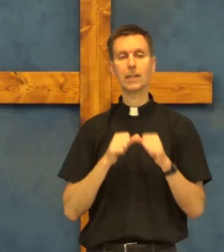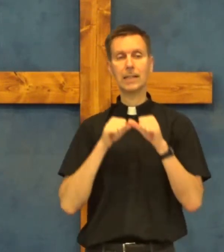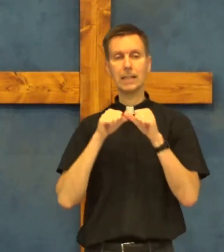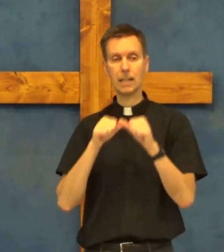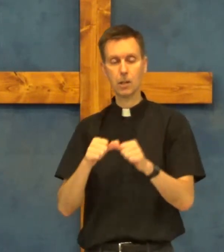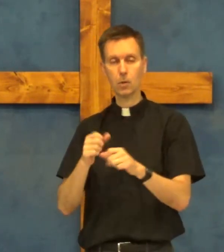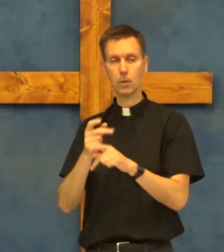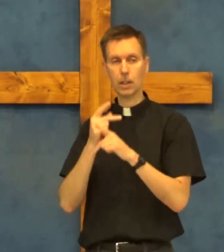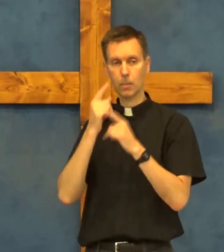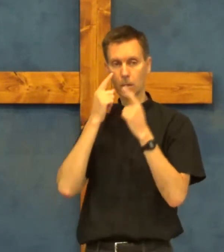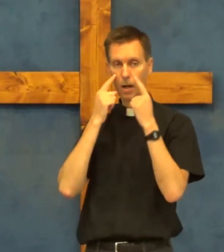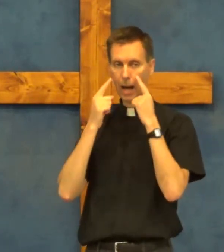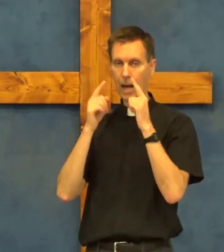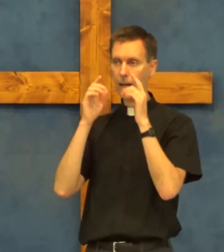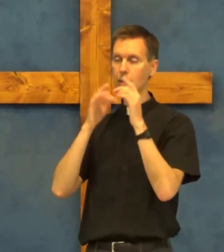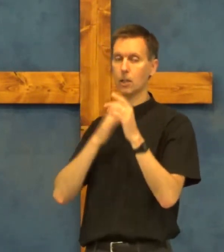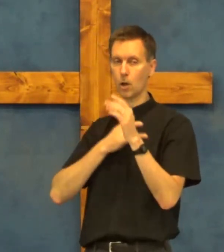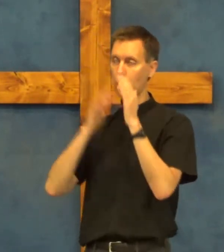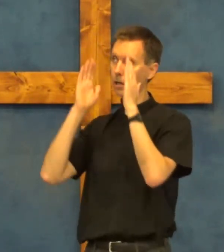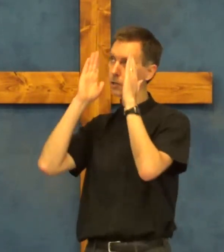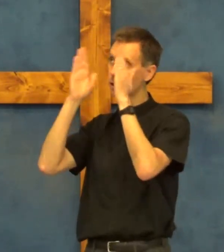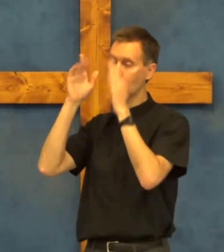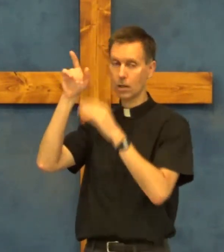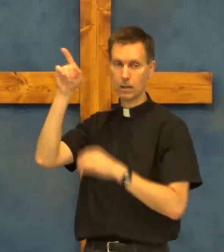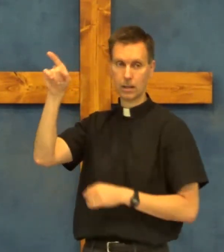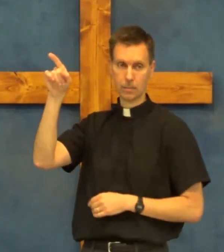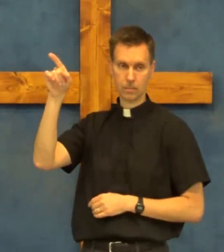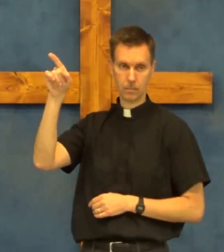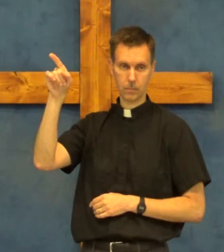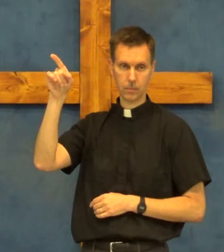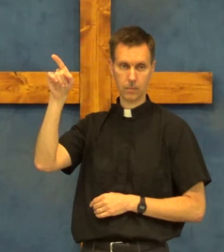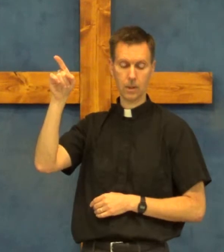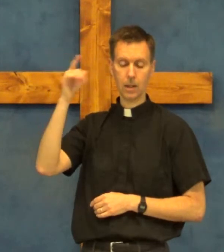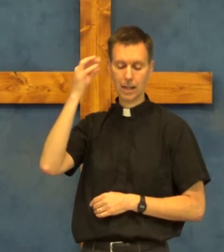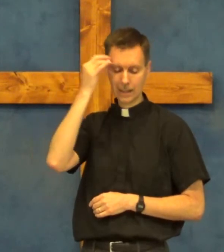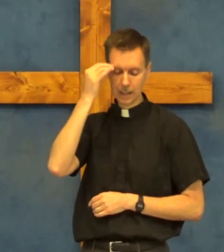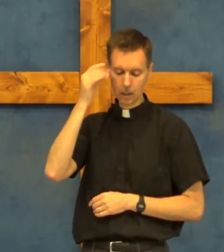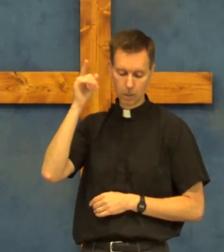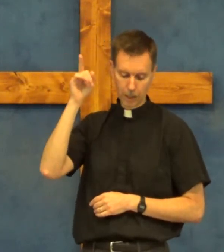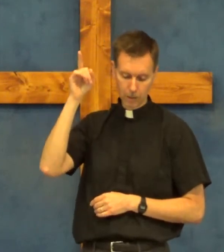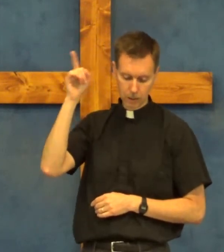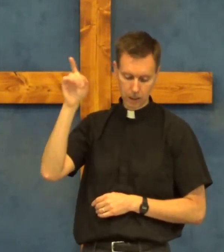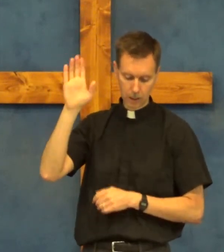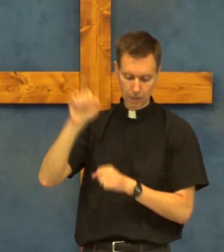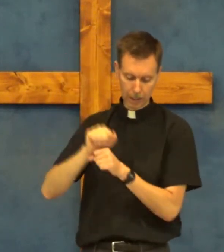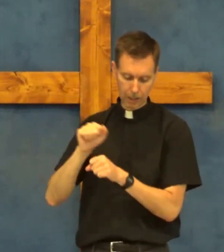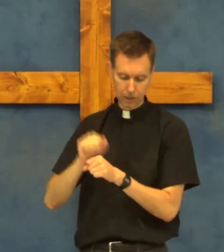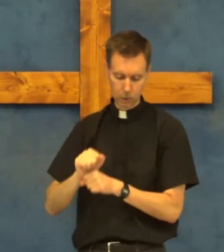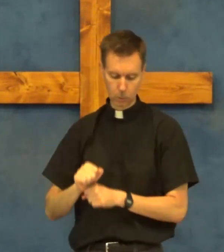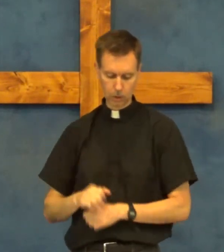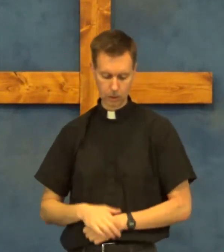to continue keeping our eyes and our hearts on him thinking about him and his work